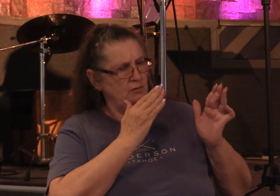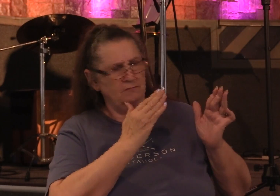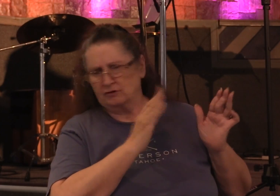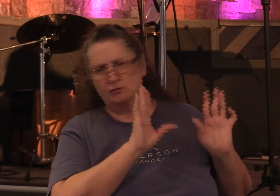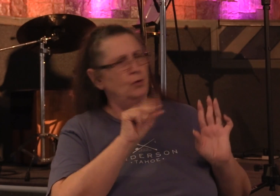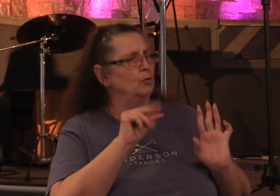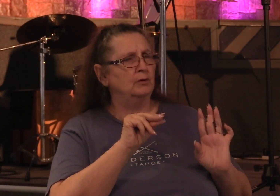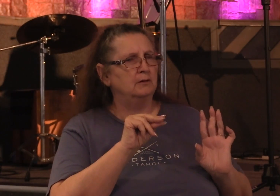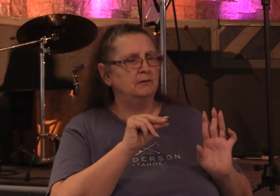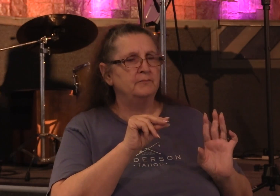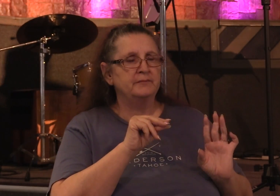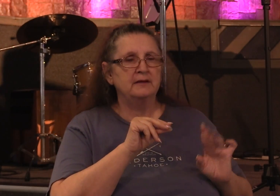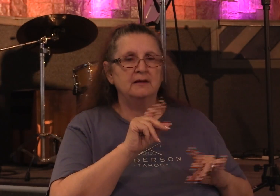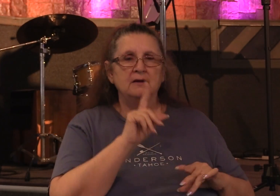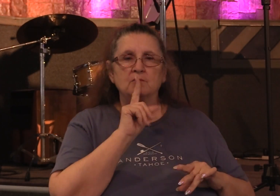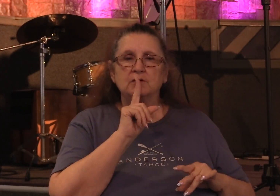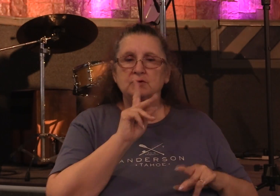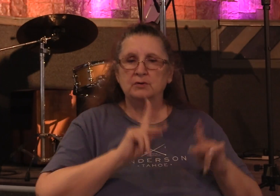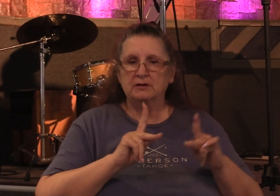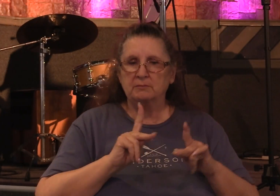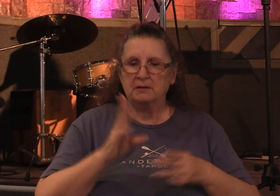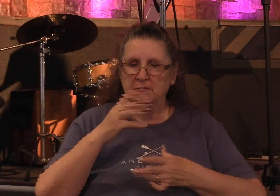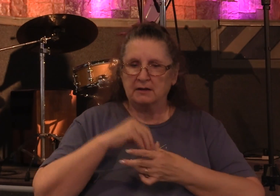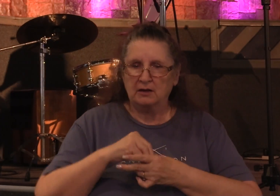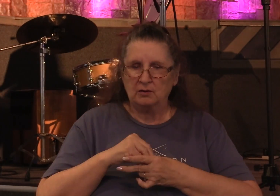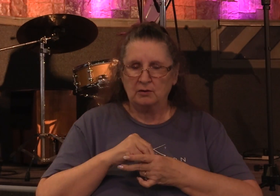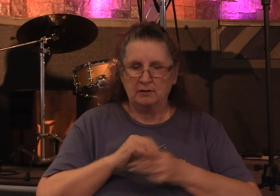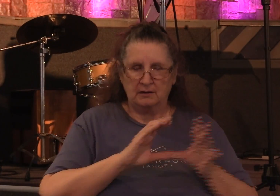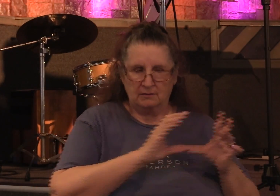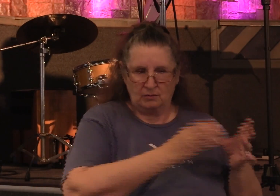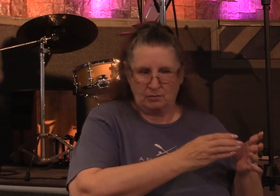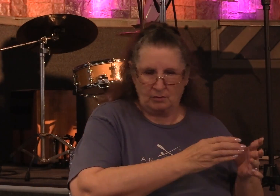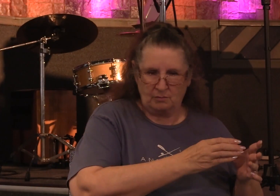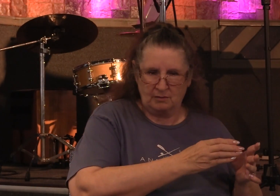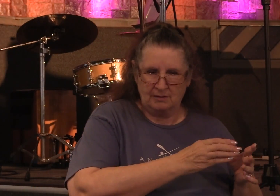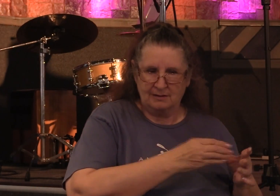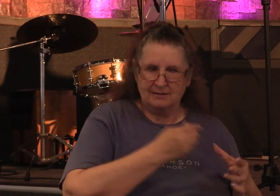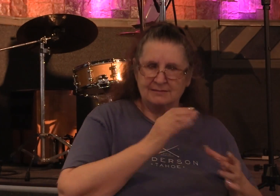but surely people including the apostles would have commended him for his good deed.